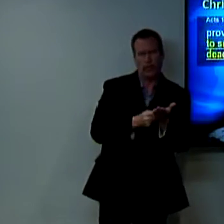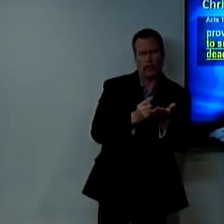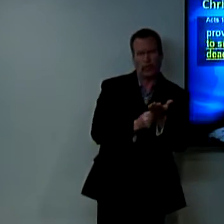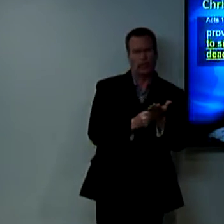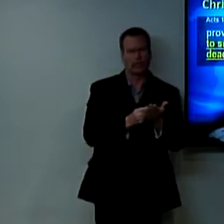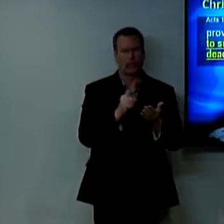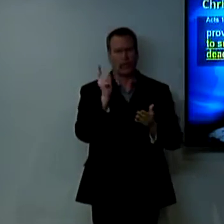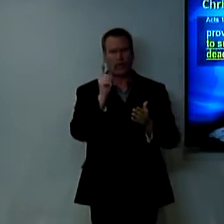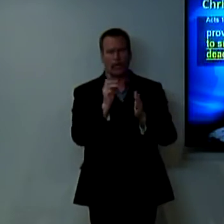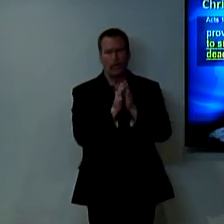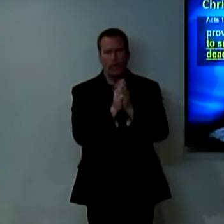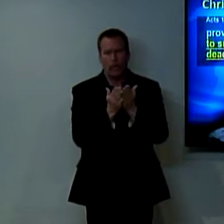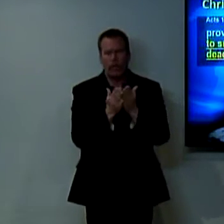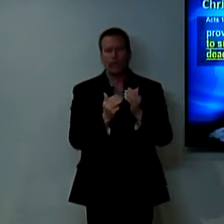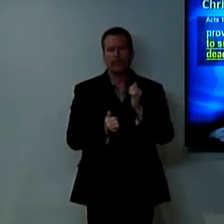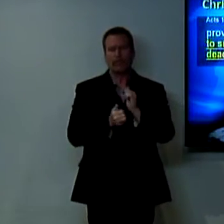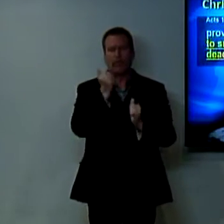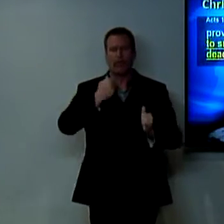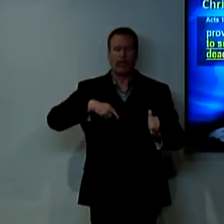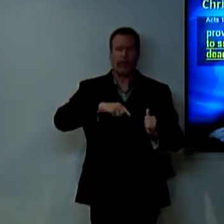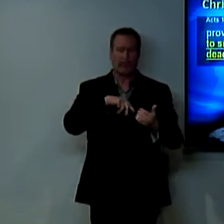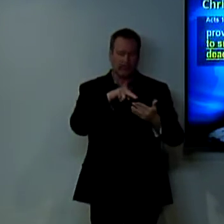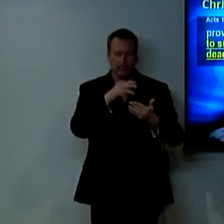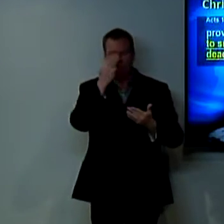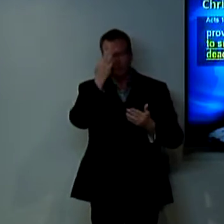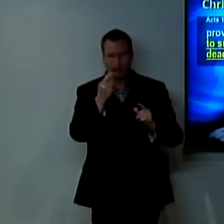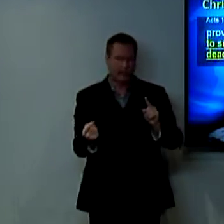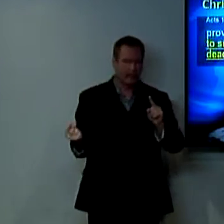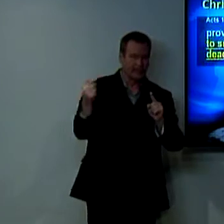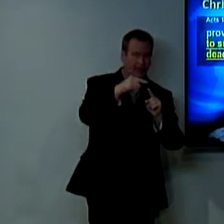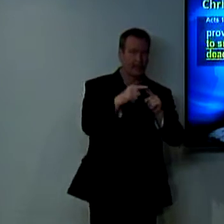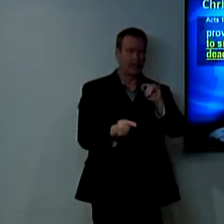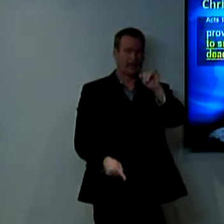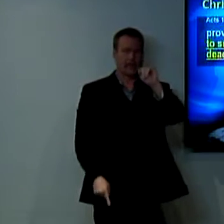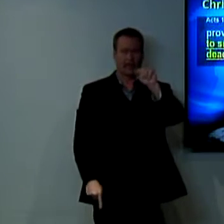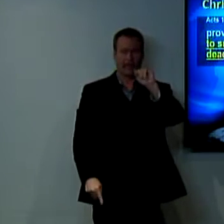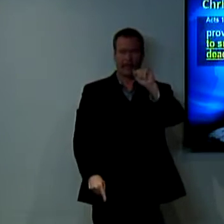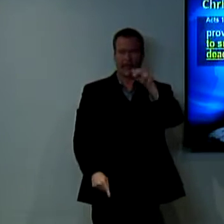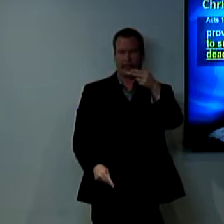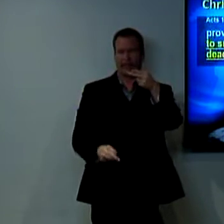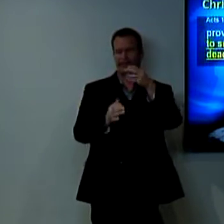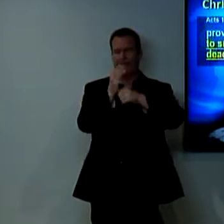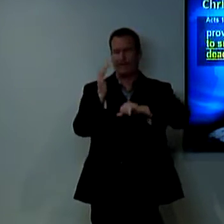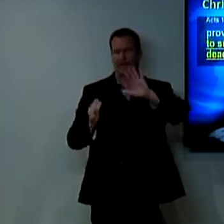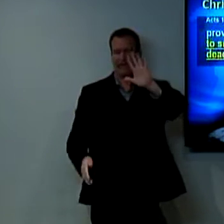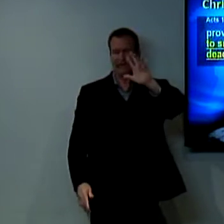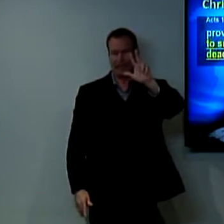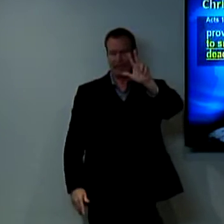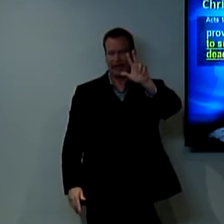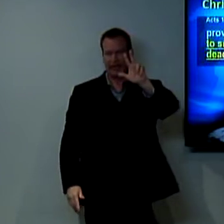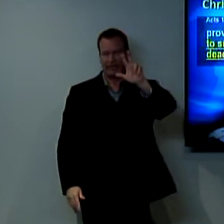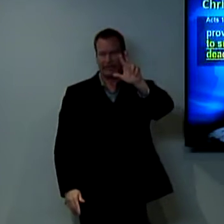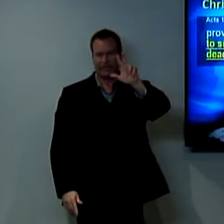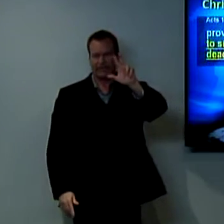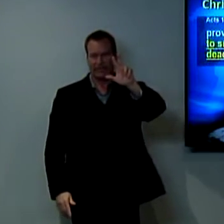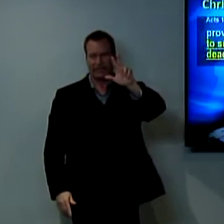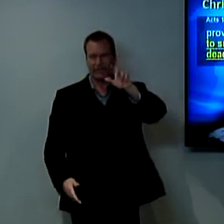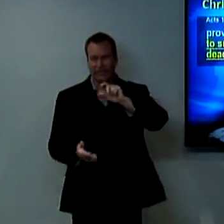and the reasons for all of this discussion were in the book you know we have these books and we can go back to the books of Isaiah and we can look